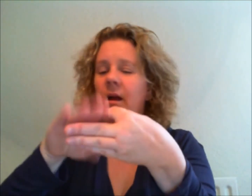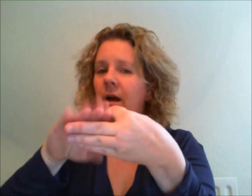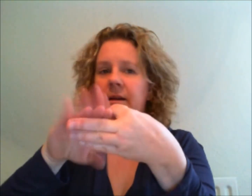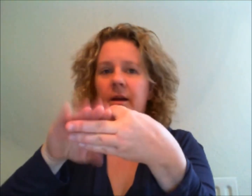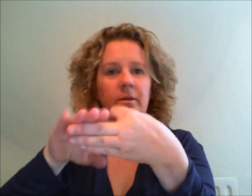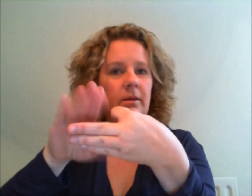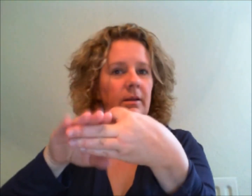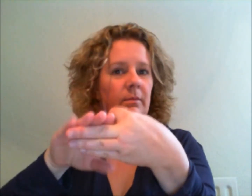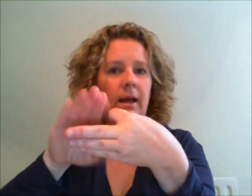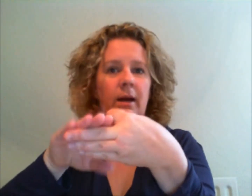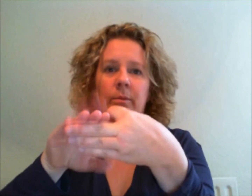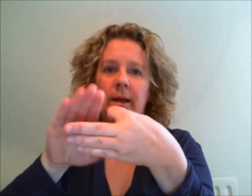fear know that they don't help me